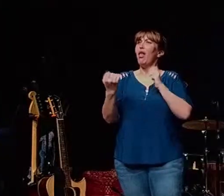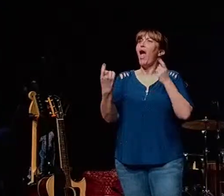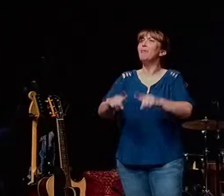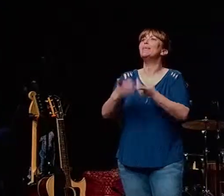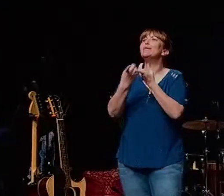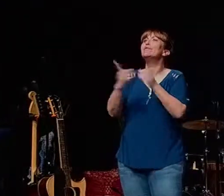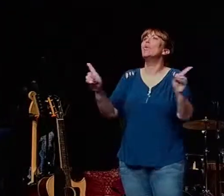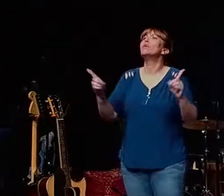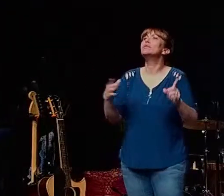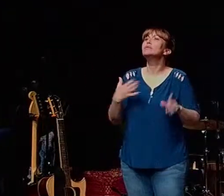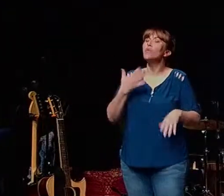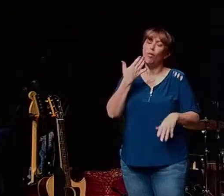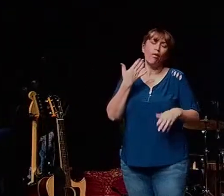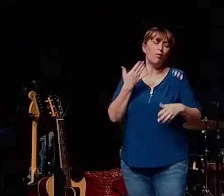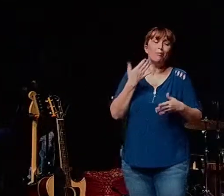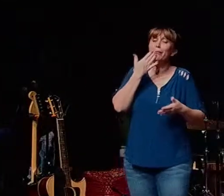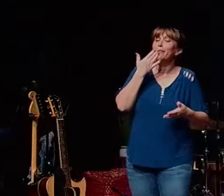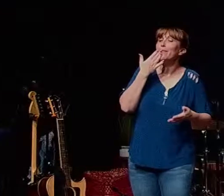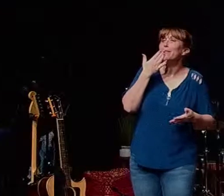or a bad marriage